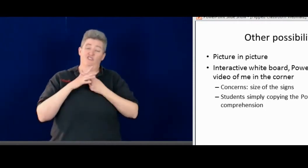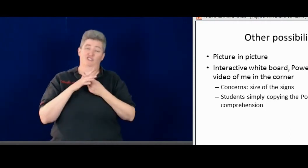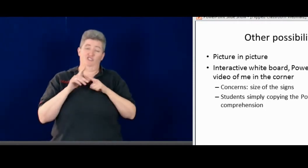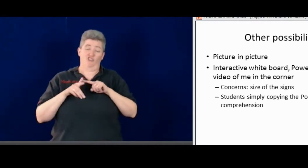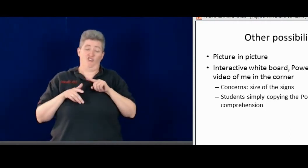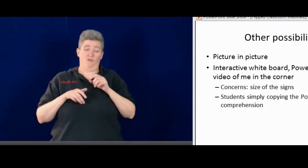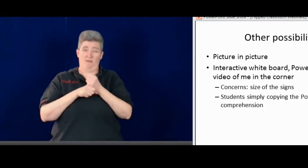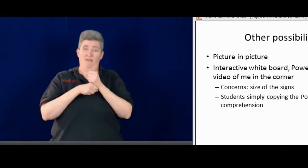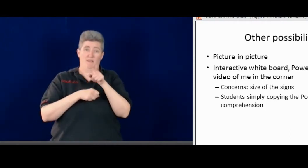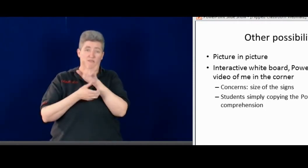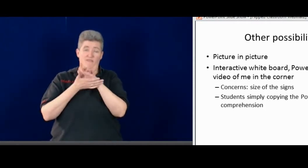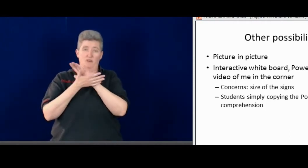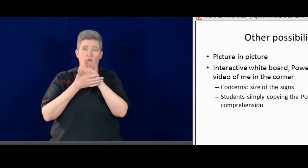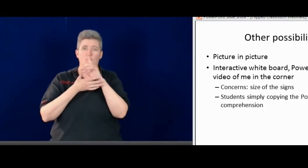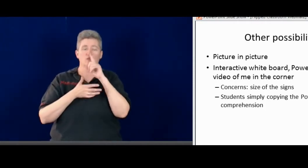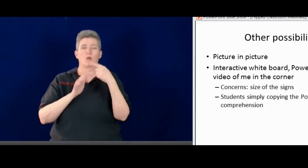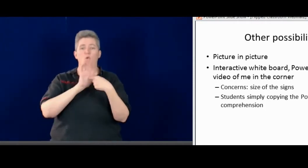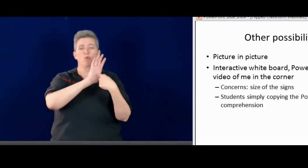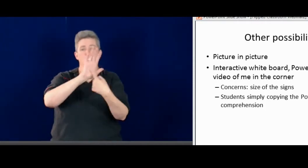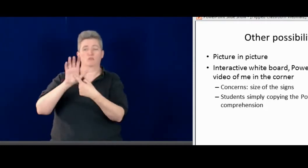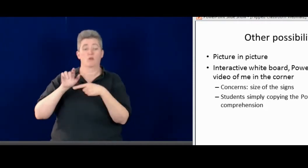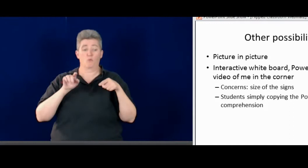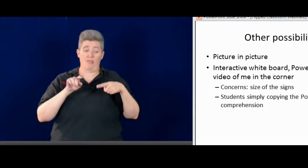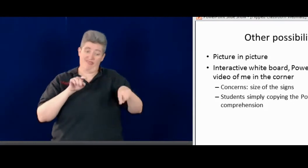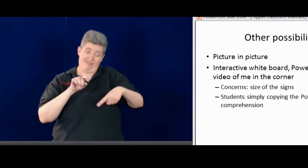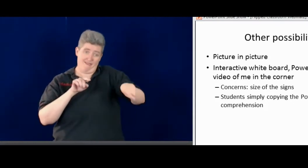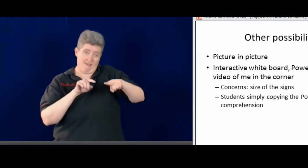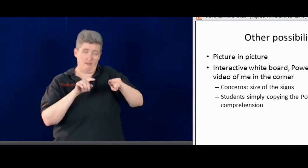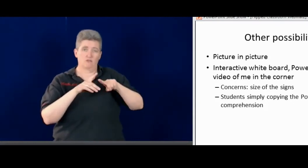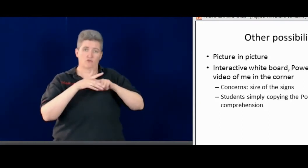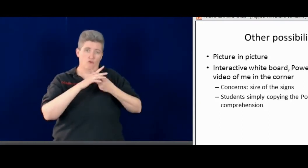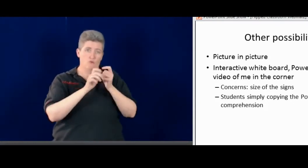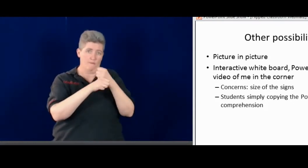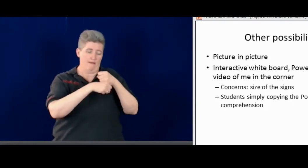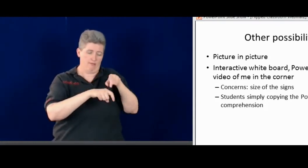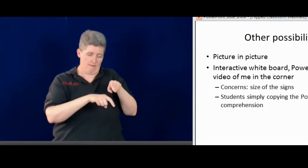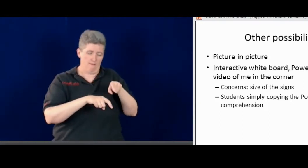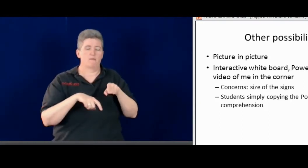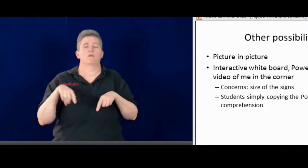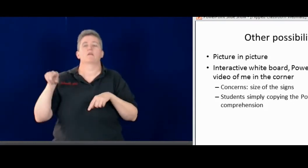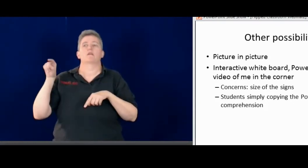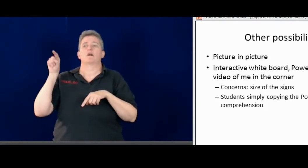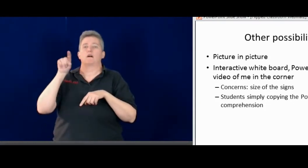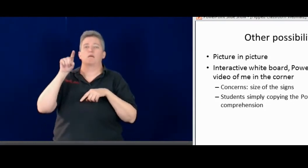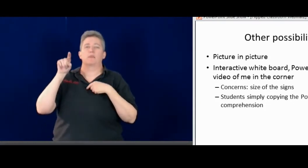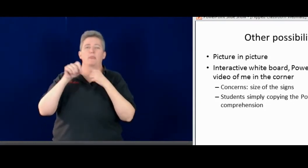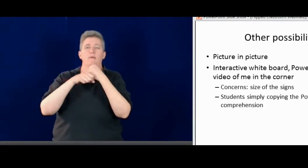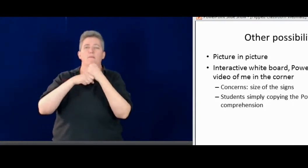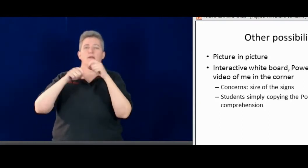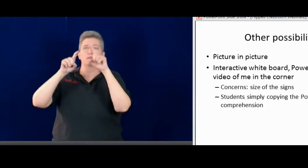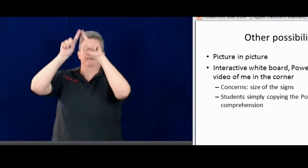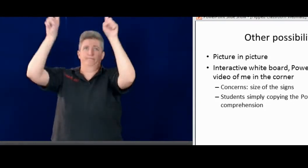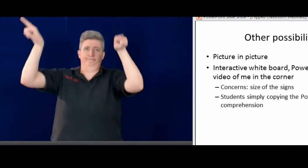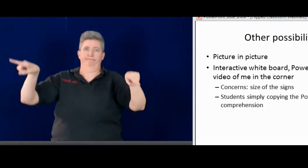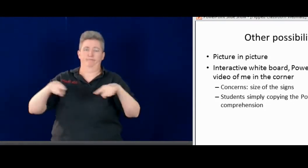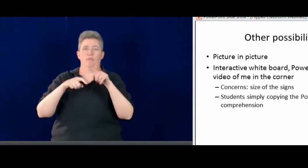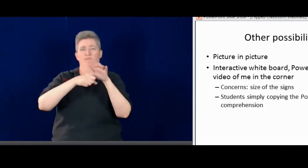speaking. When I first started making the video, or when they first started making the video,